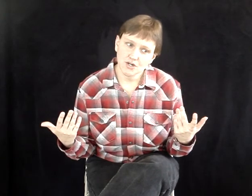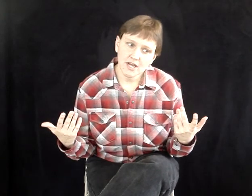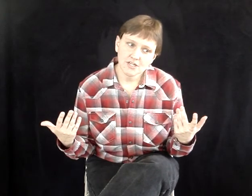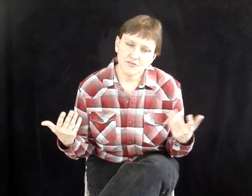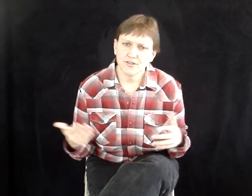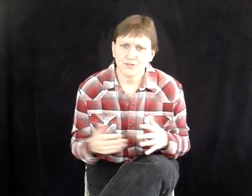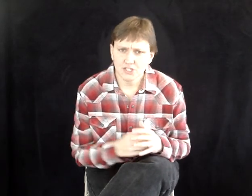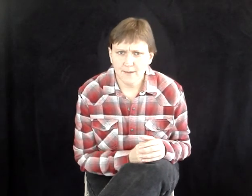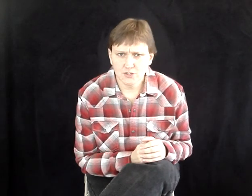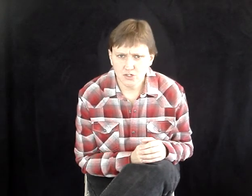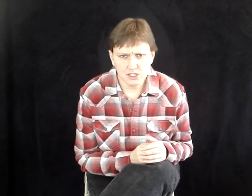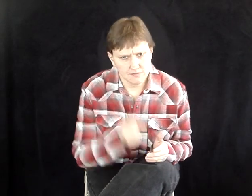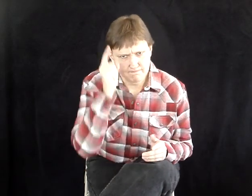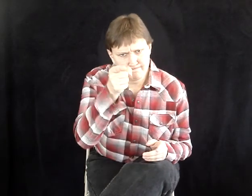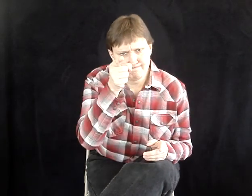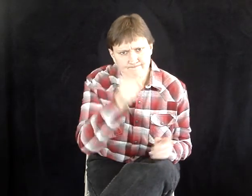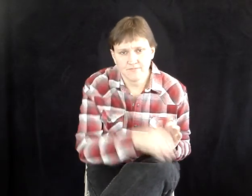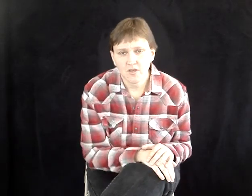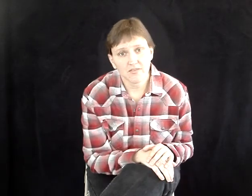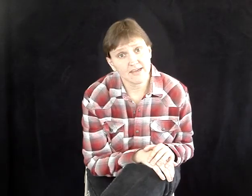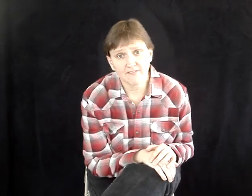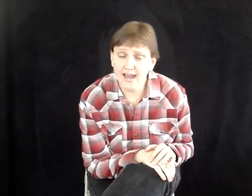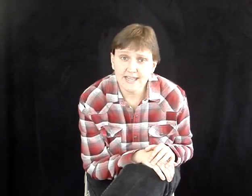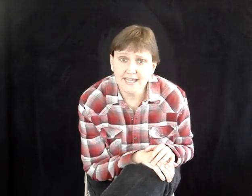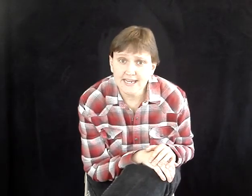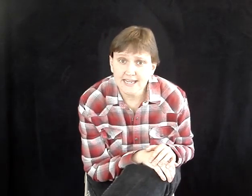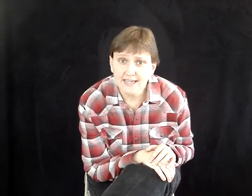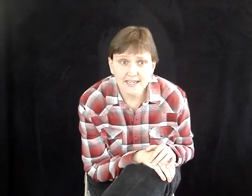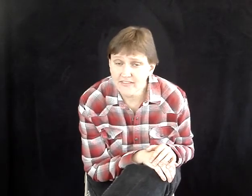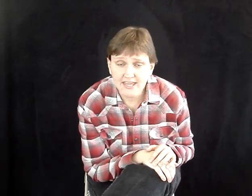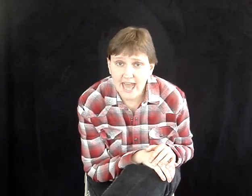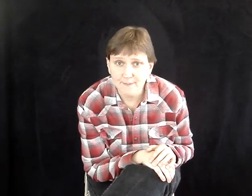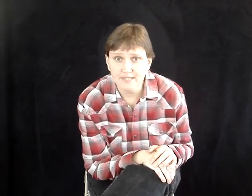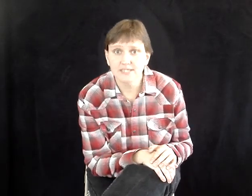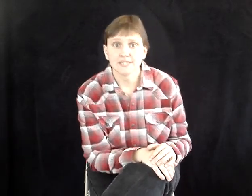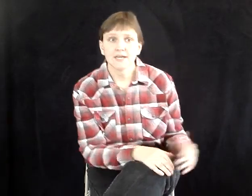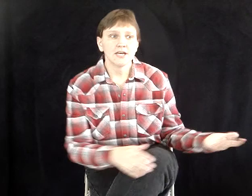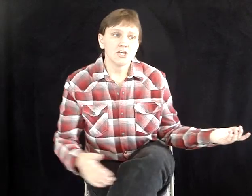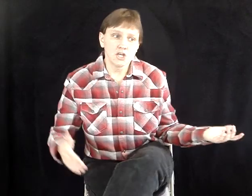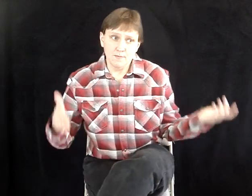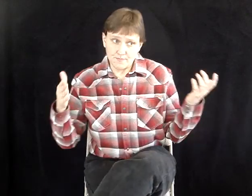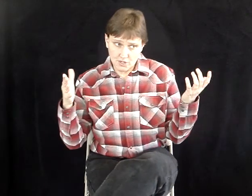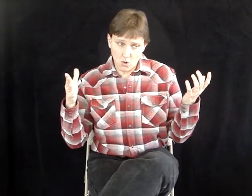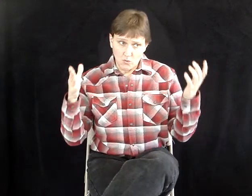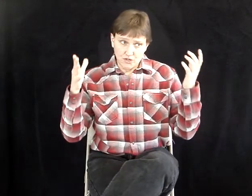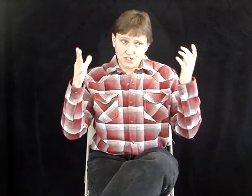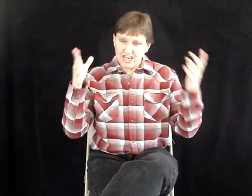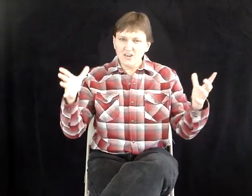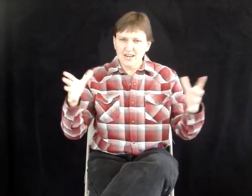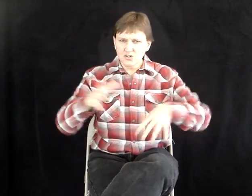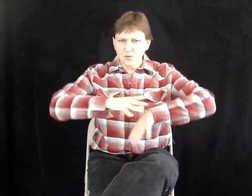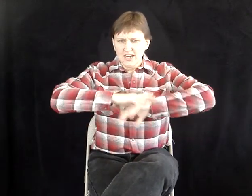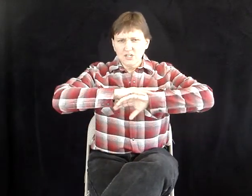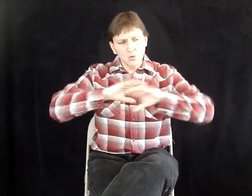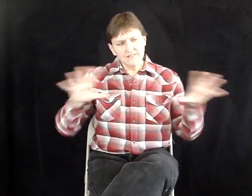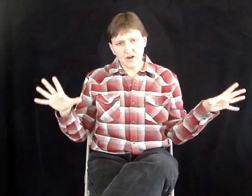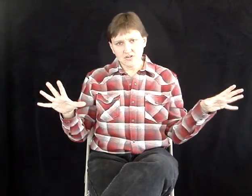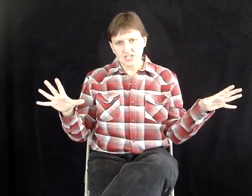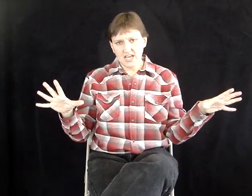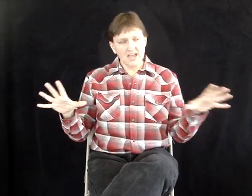for them to stop construction. They violated it. Nothing happened. So, there's generators running 24 hours a day,